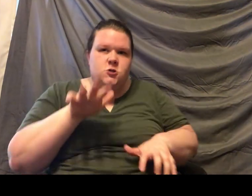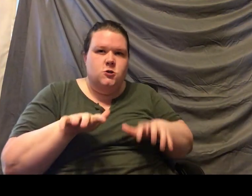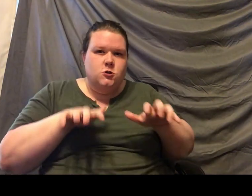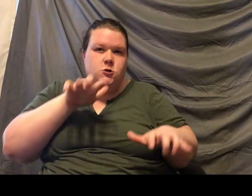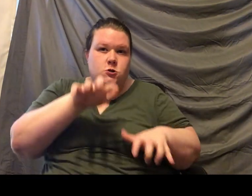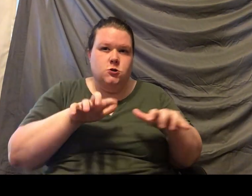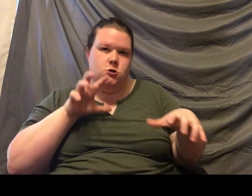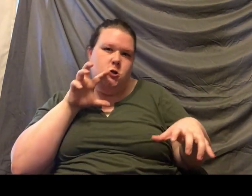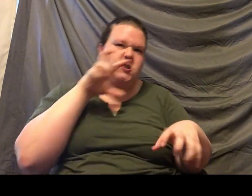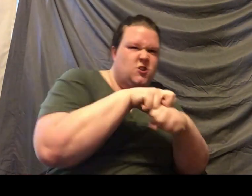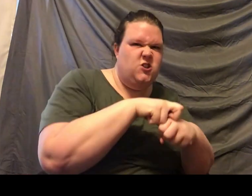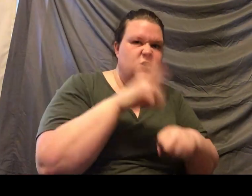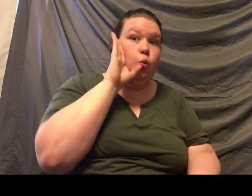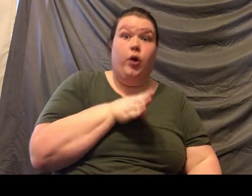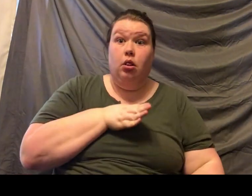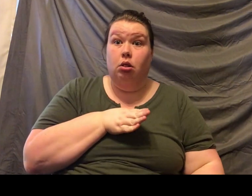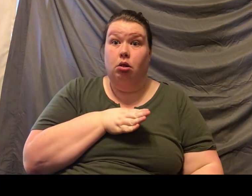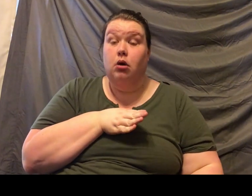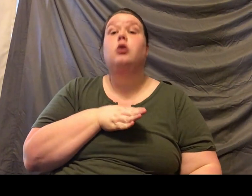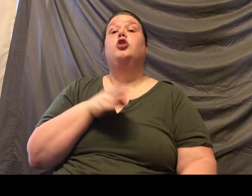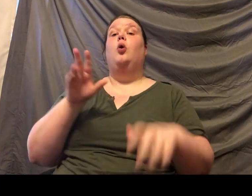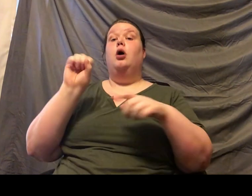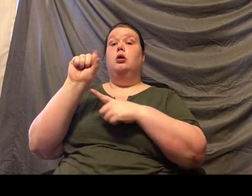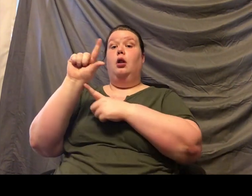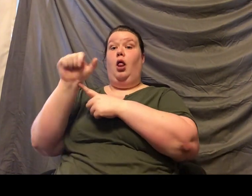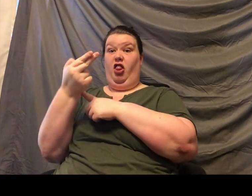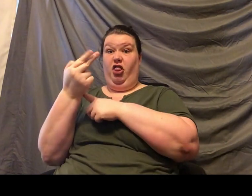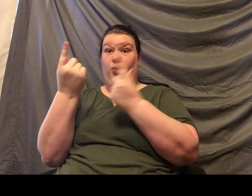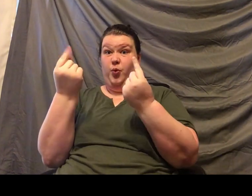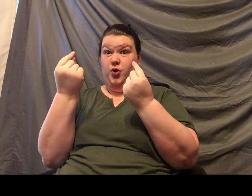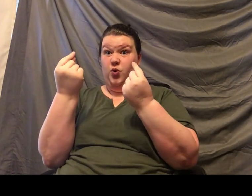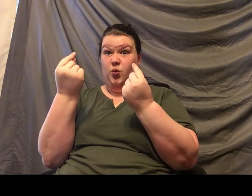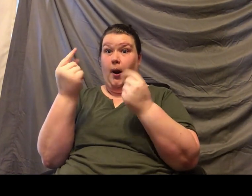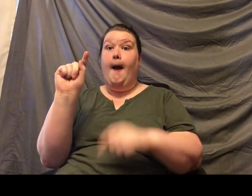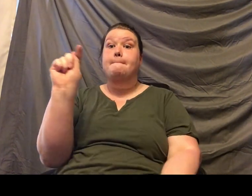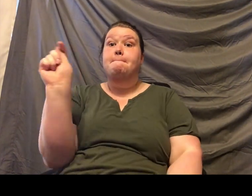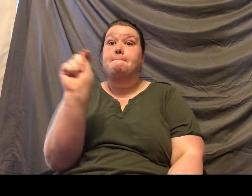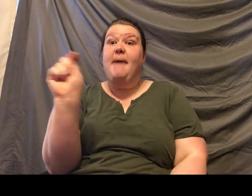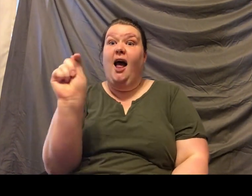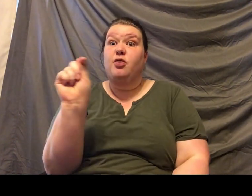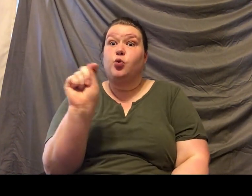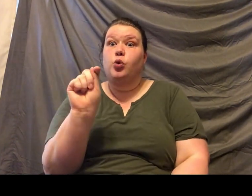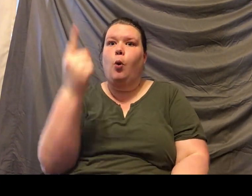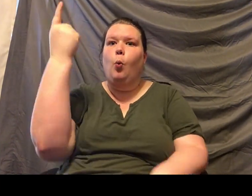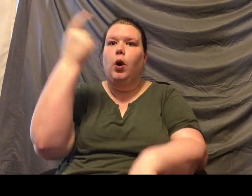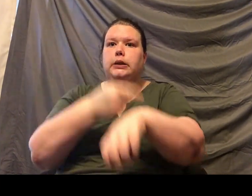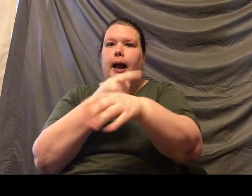one of the things that they do is that they make sure that they go to the bathroom only once a week. And they do that by coming down to the